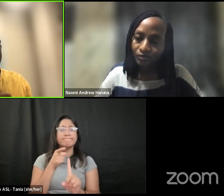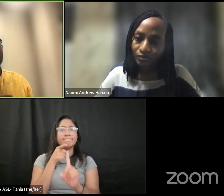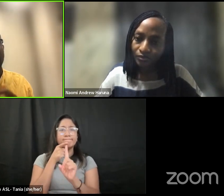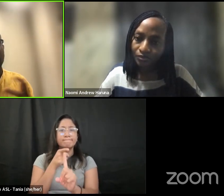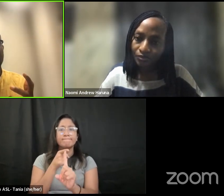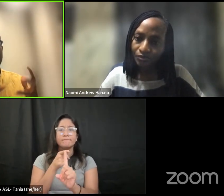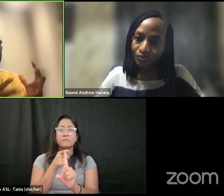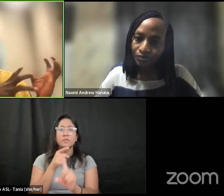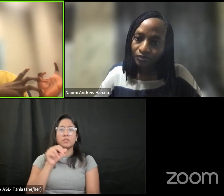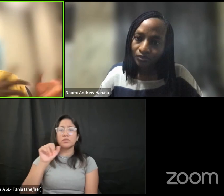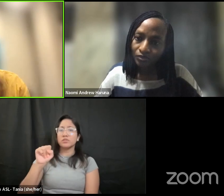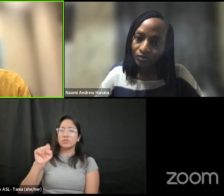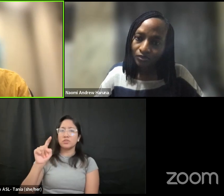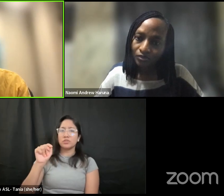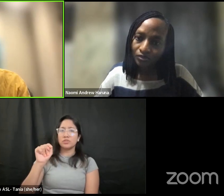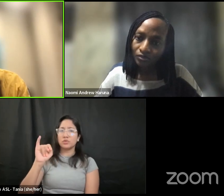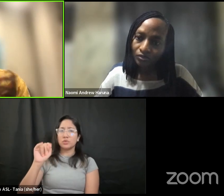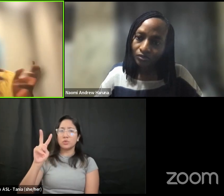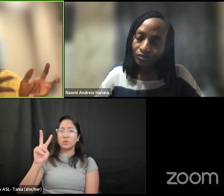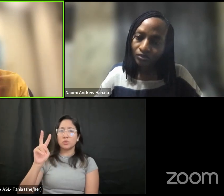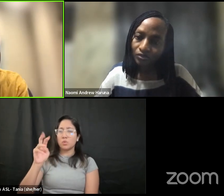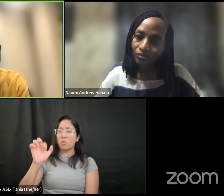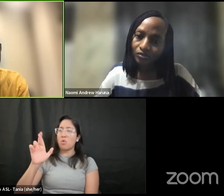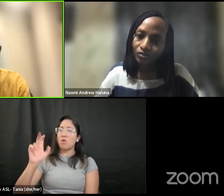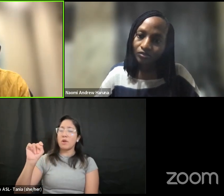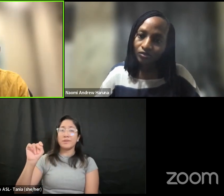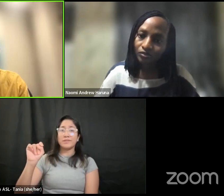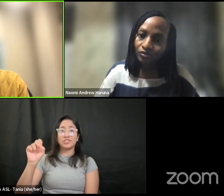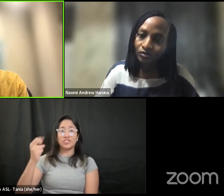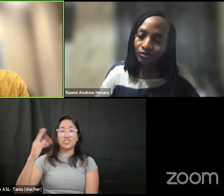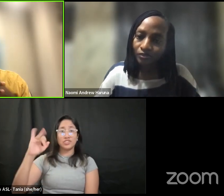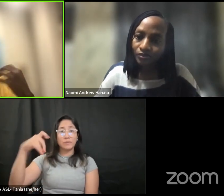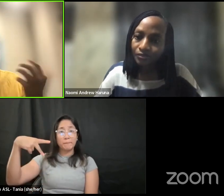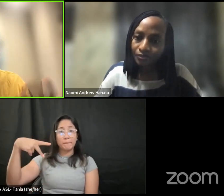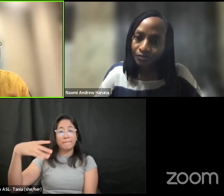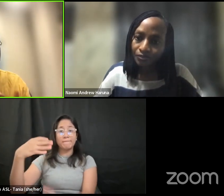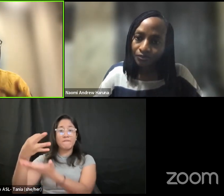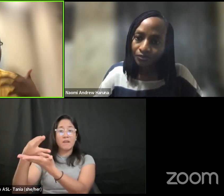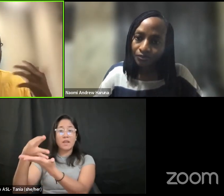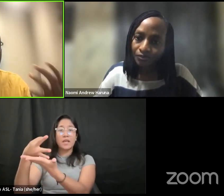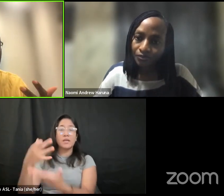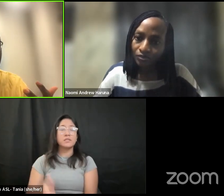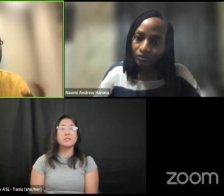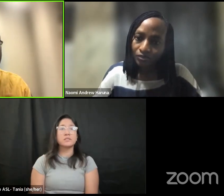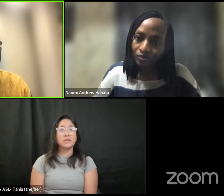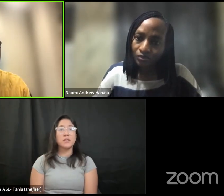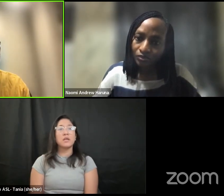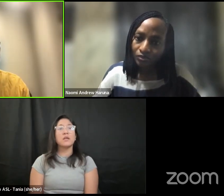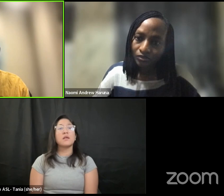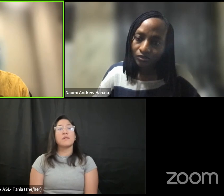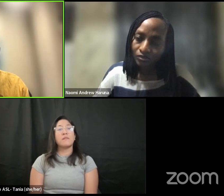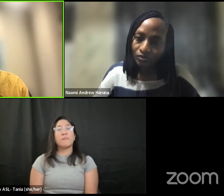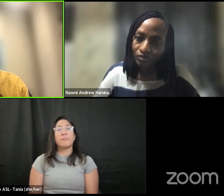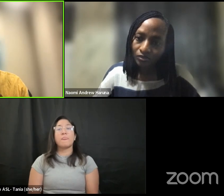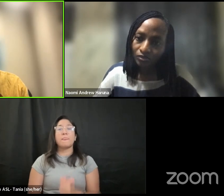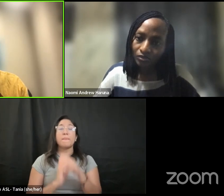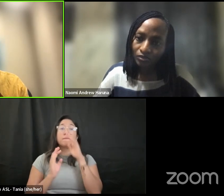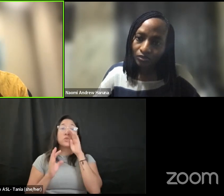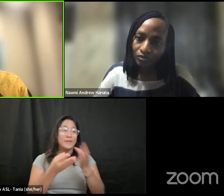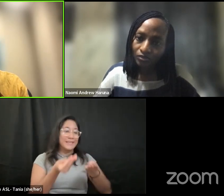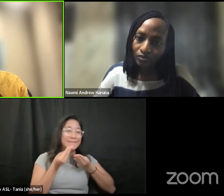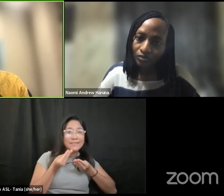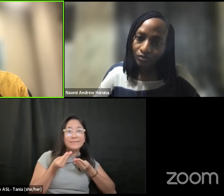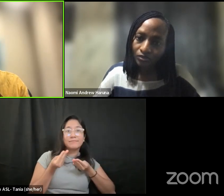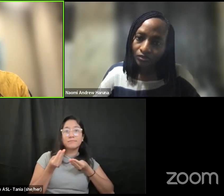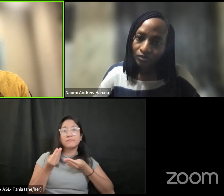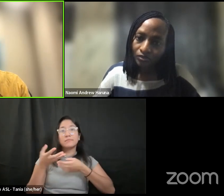and because it's very critical when we're talking about caregiving caretaking which are some of the ideas that we've been talking about in this series like